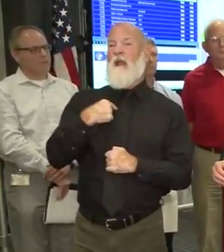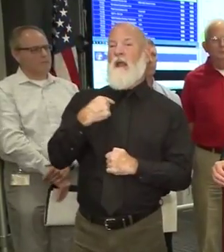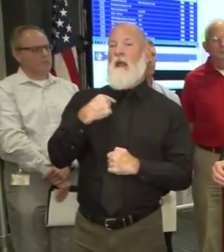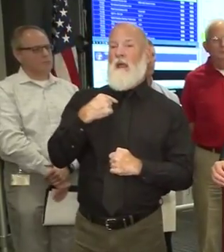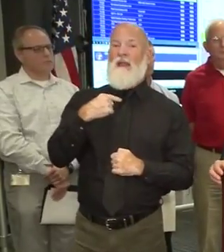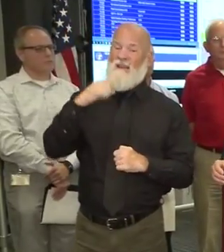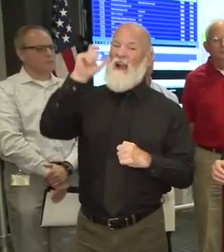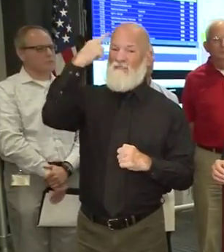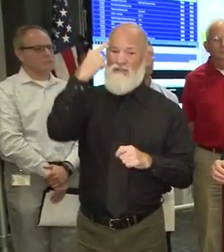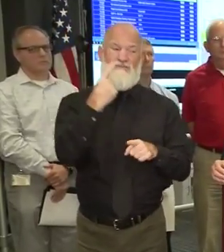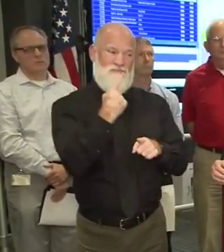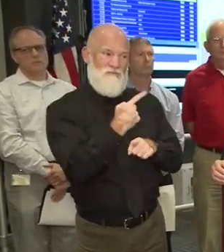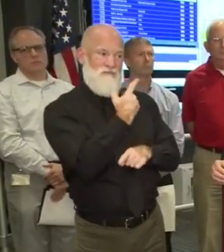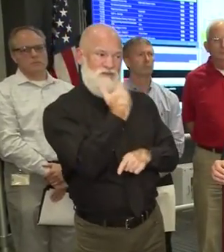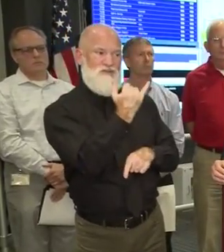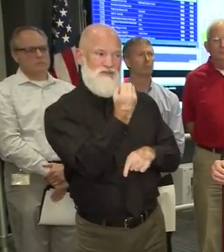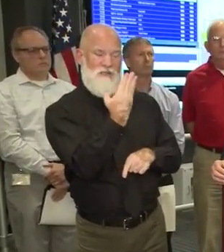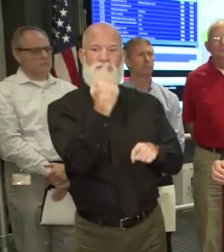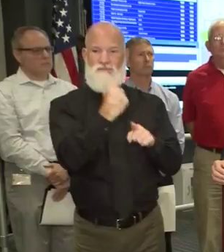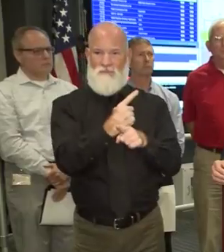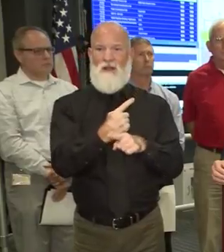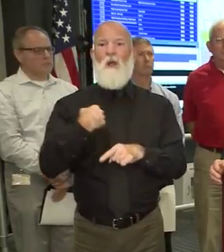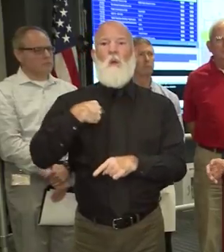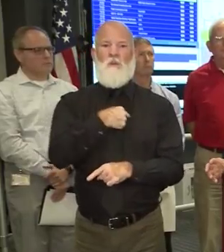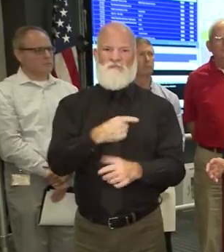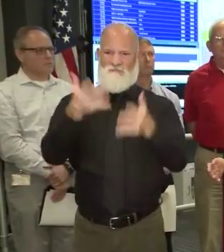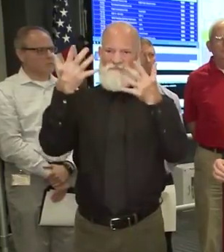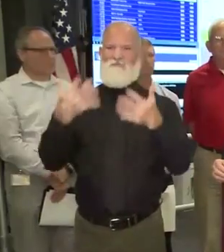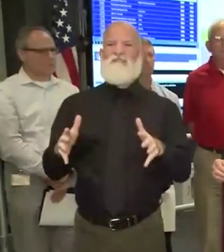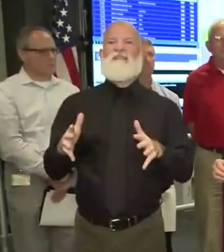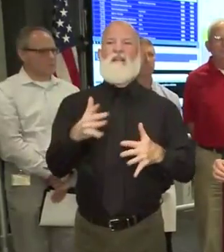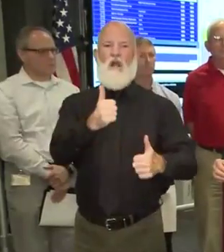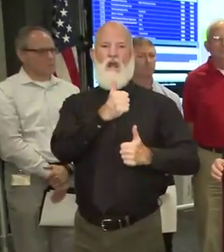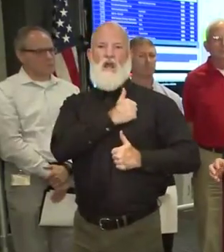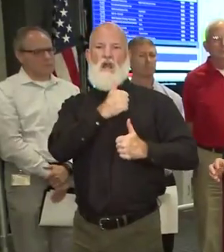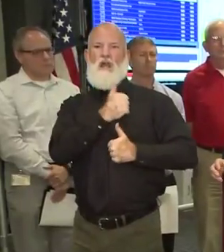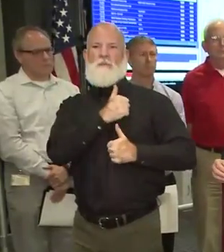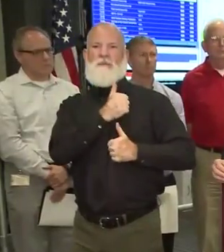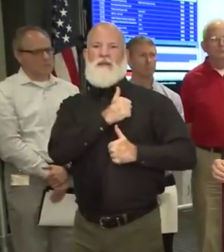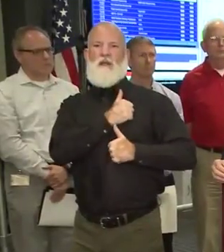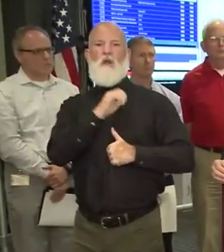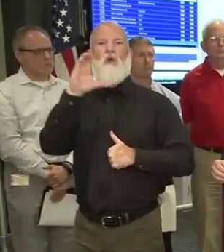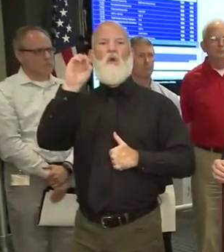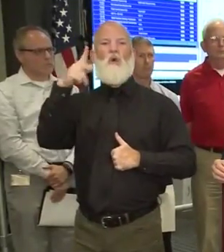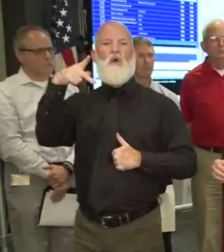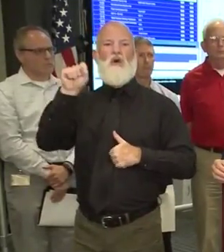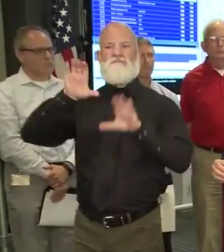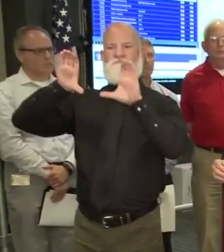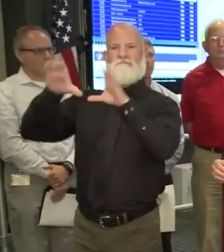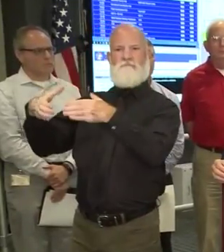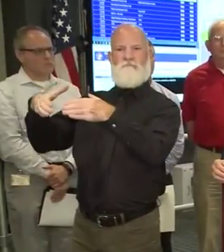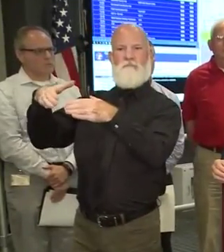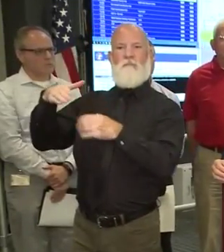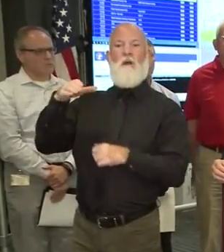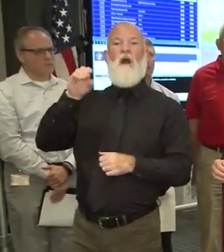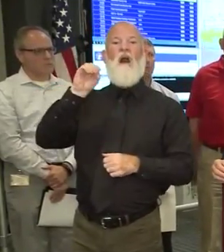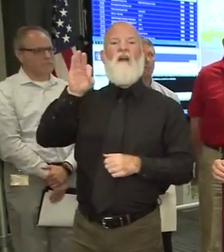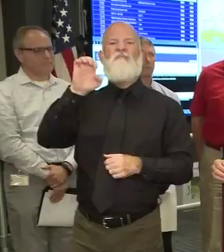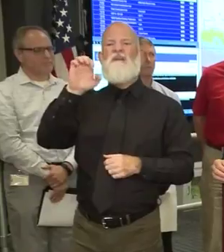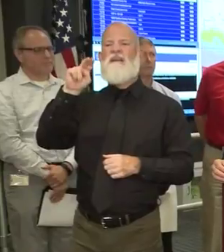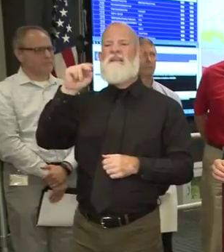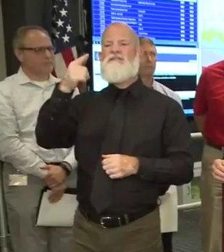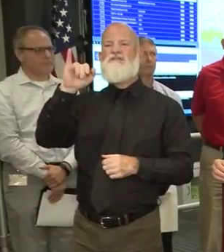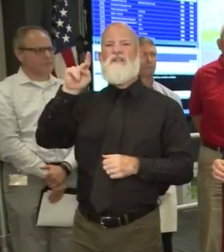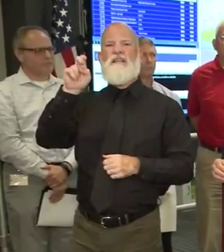just so you know, we have been in touch with the Corps of Engineers. They've been running models and we don't see that as an issue this time for the